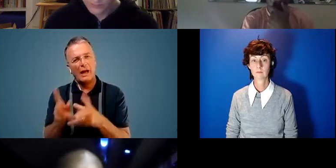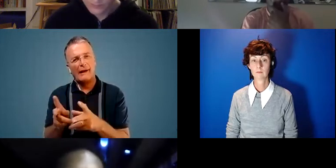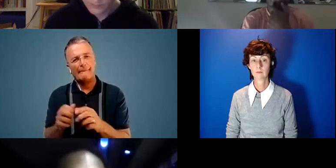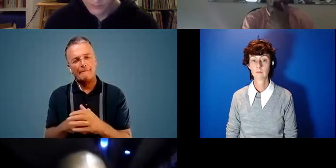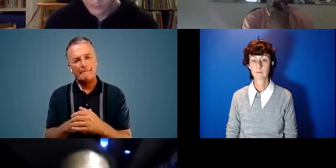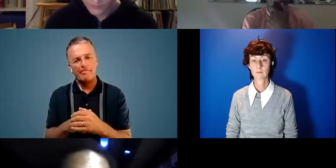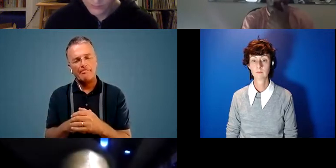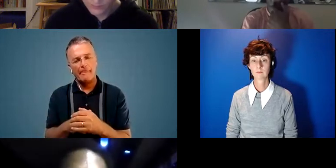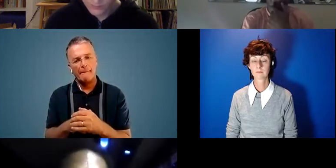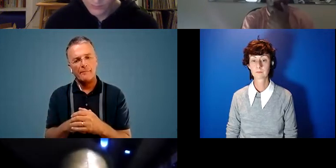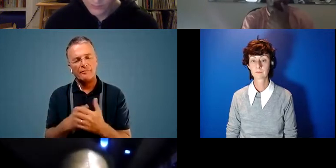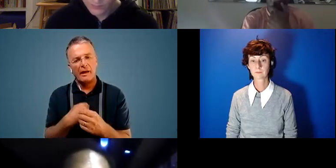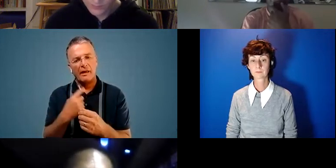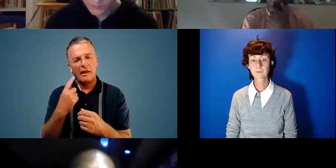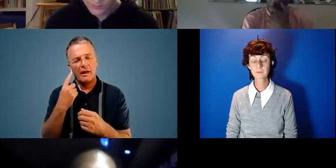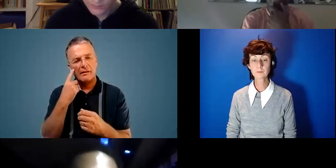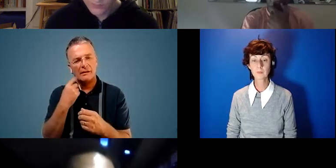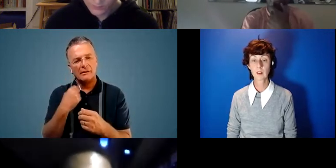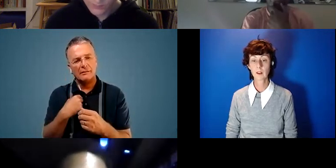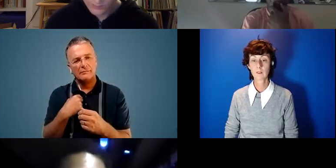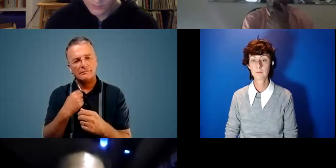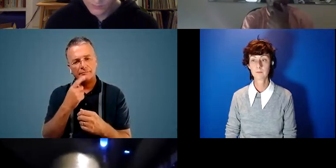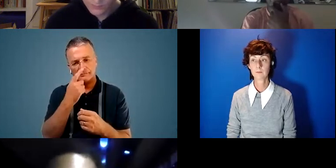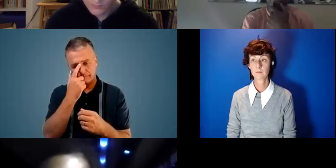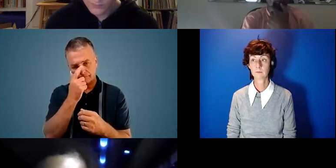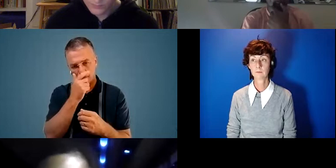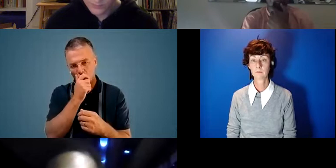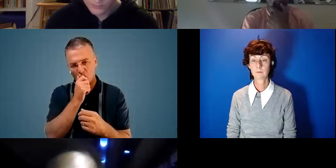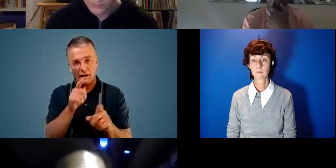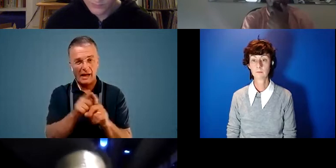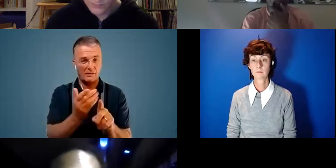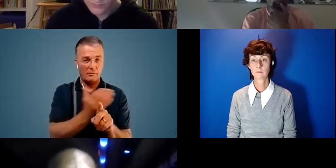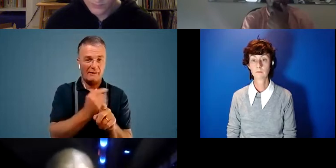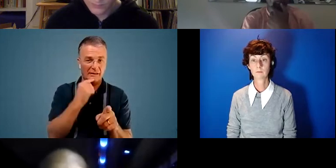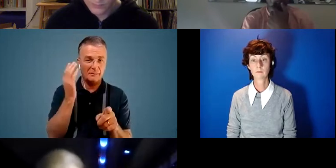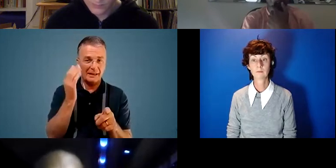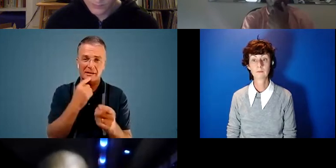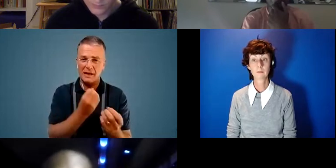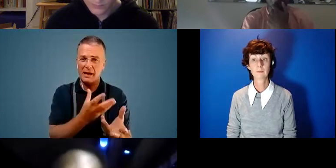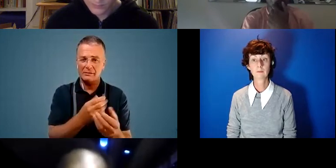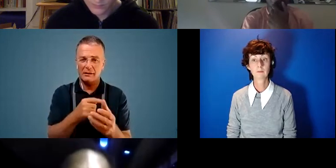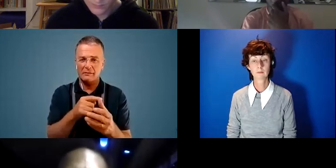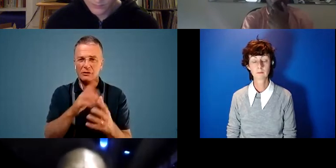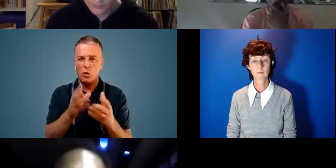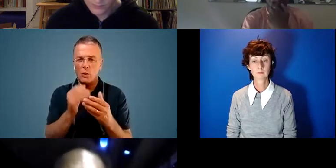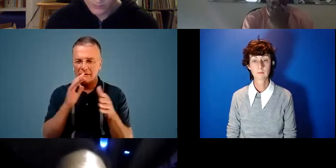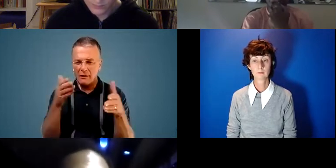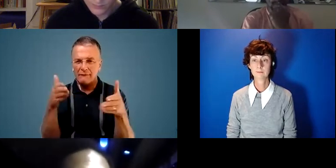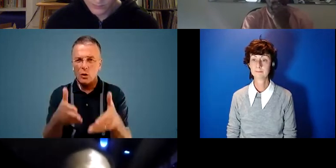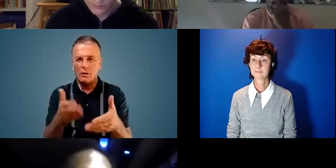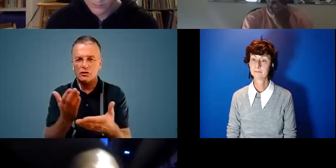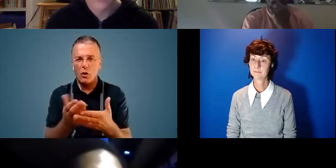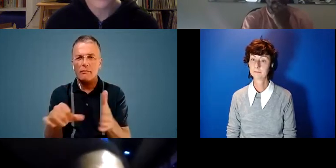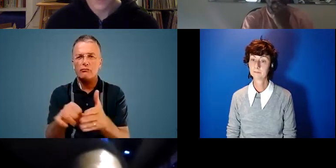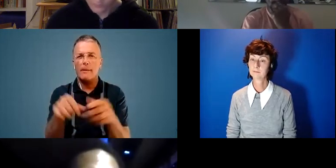I think there is, as the previous speaker spoke, said about there's always this focus on the